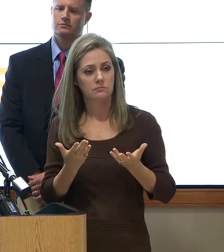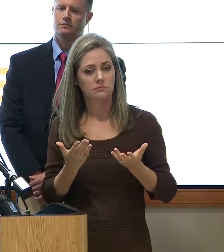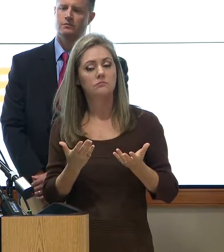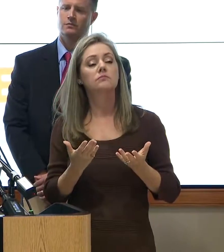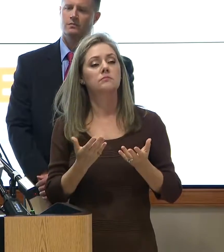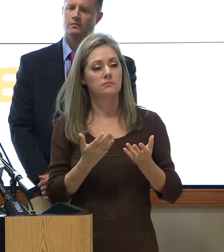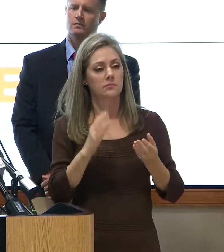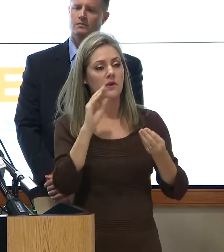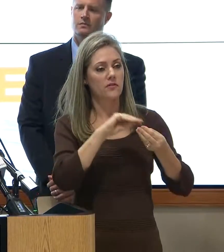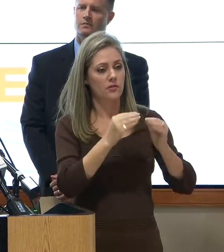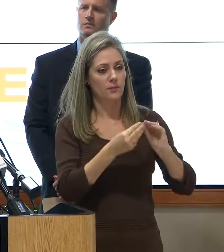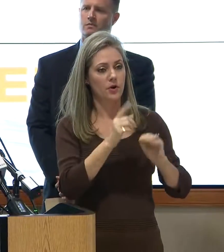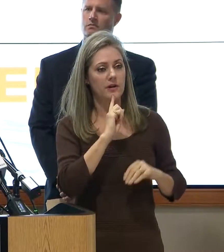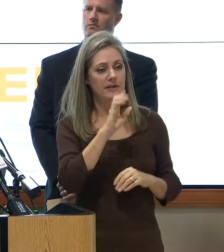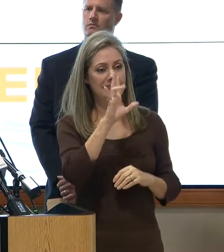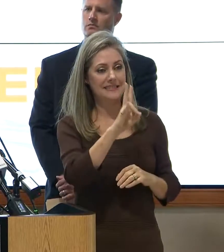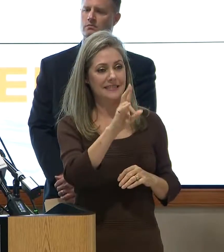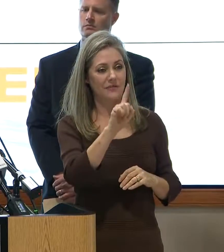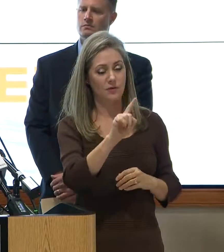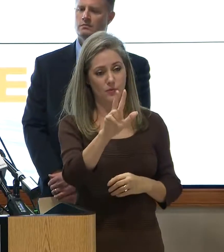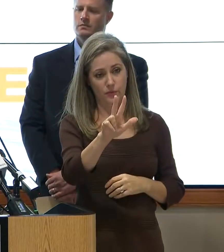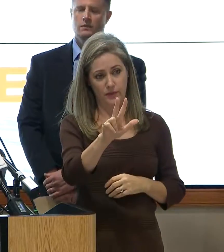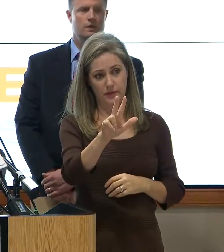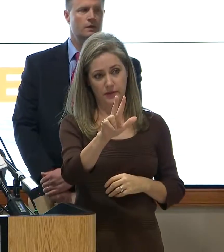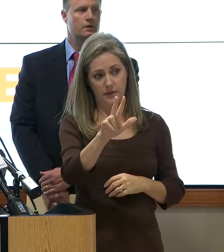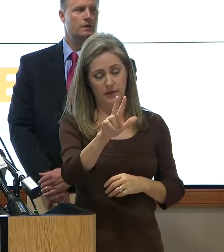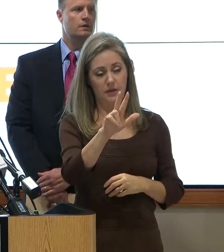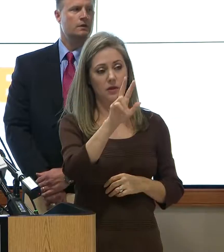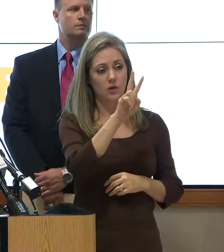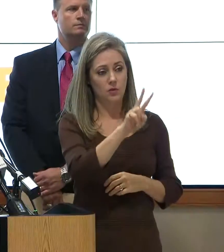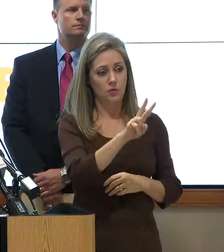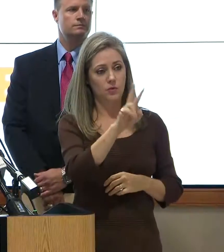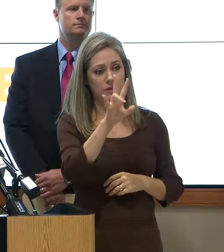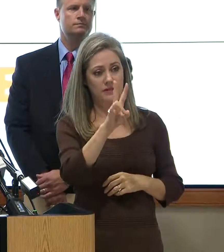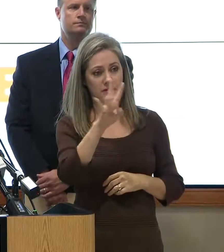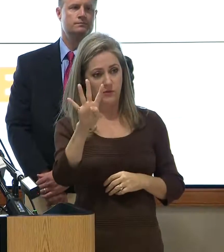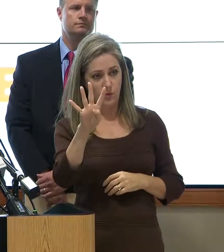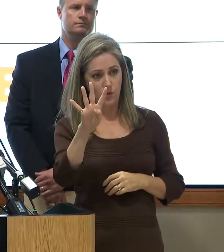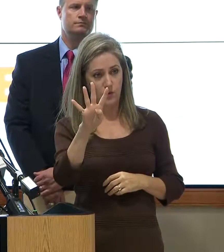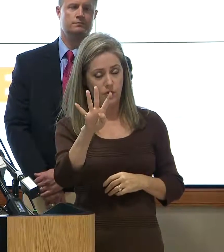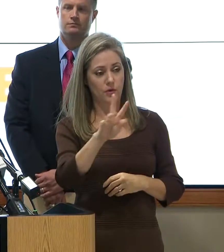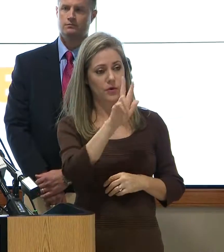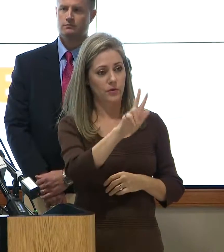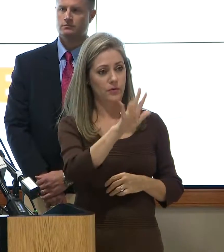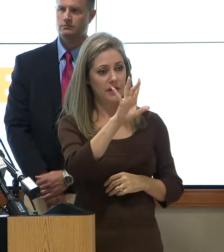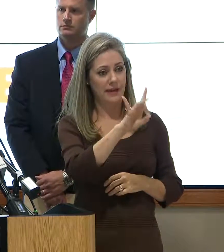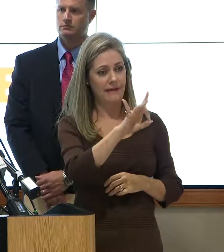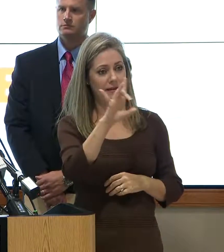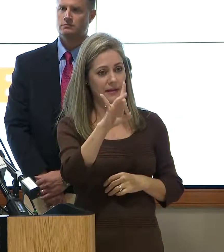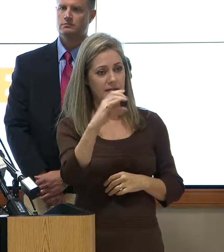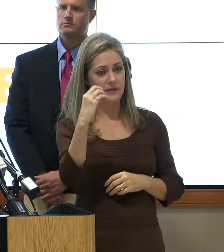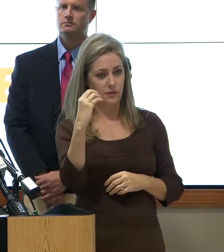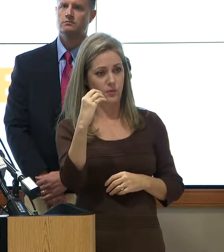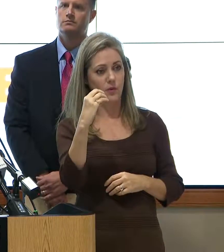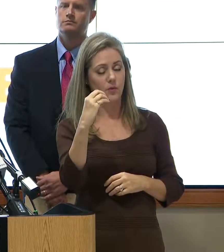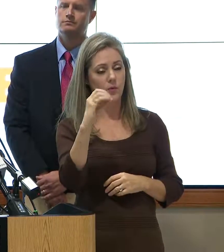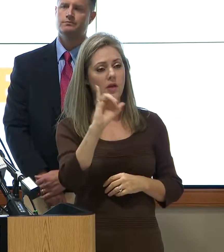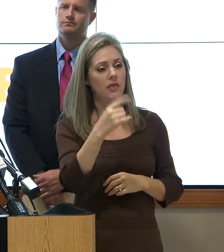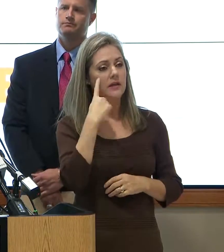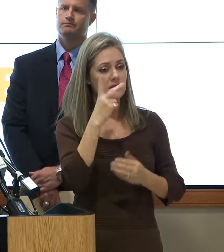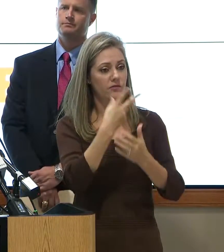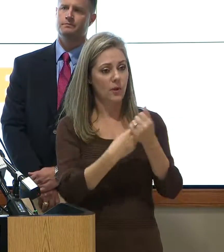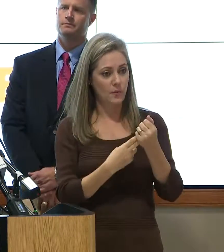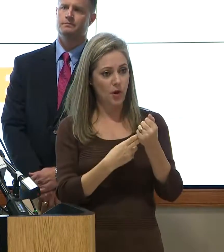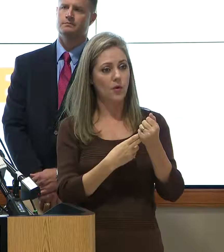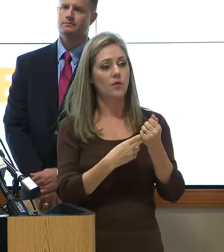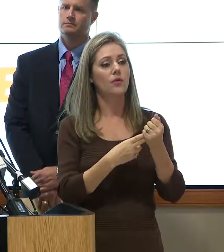The hotline number is 713-274-3880, and that's for both